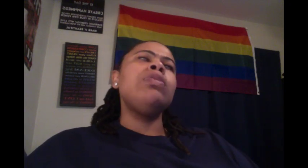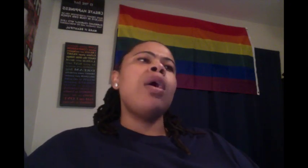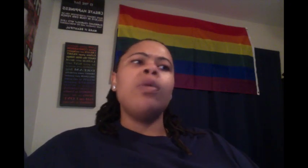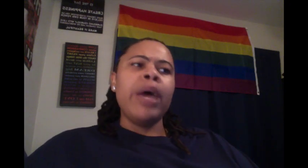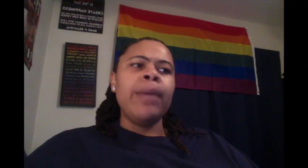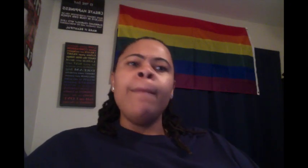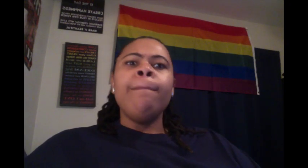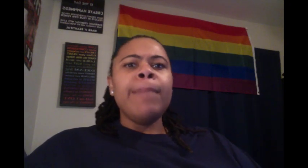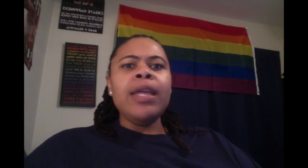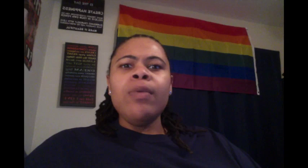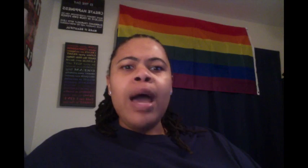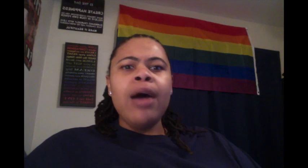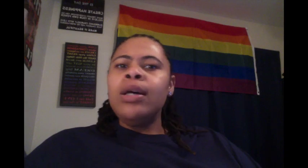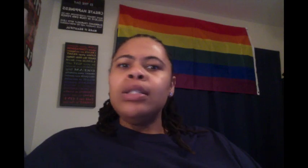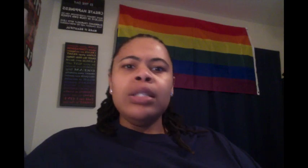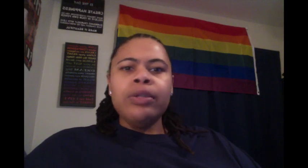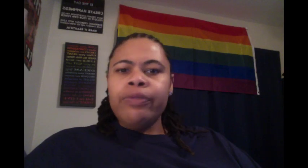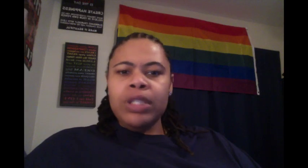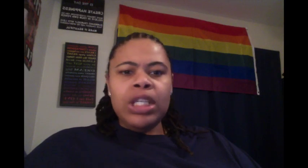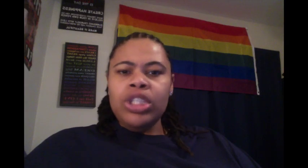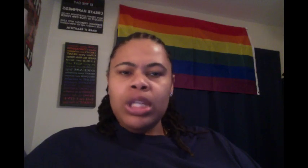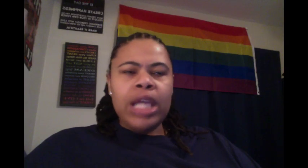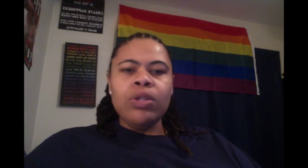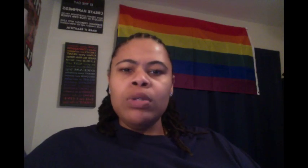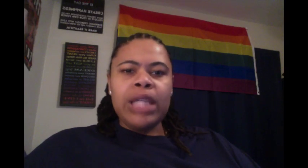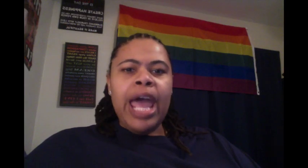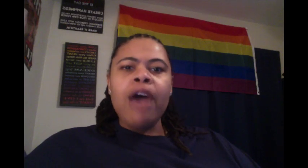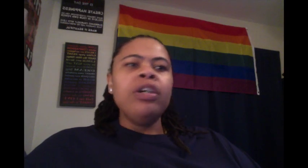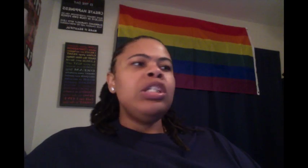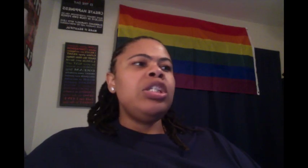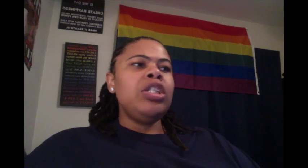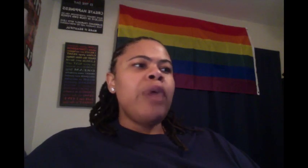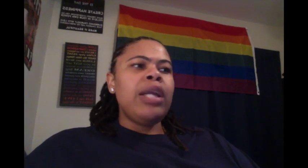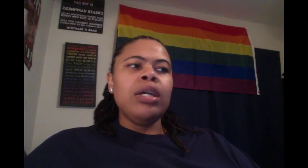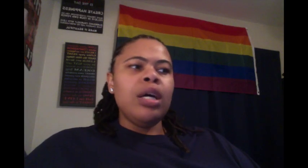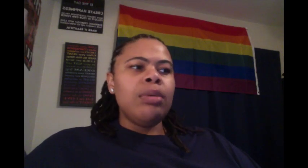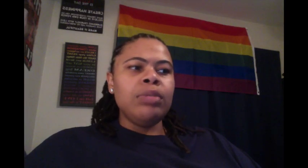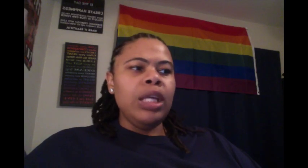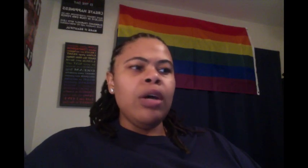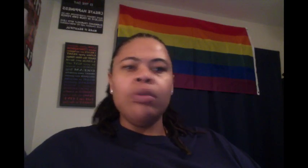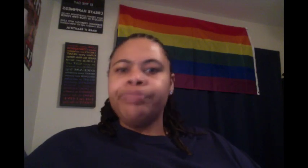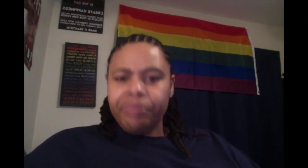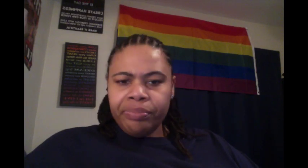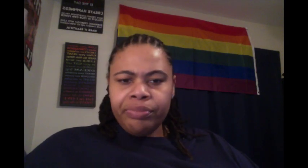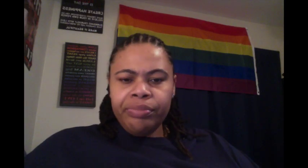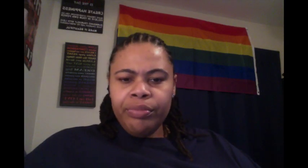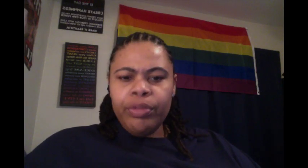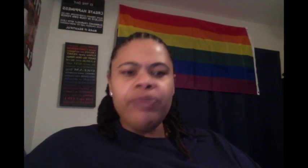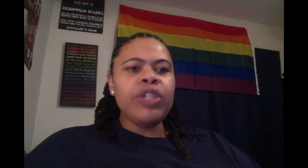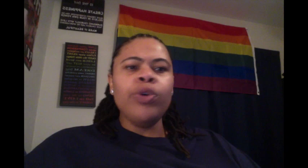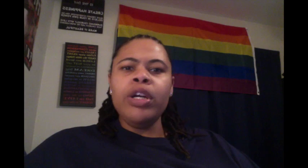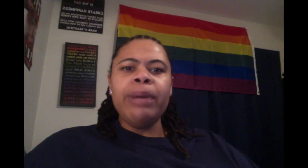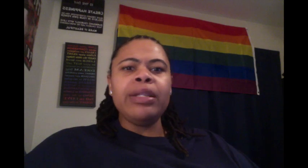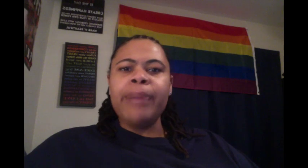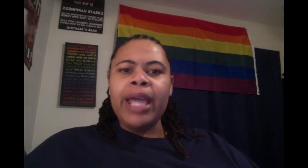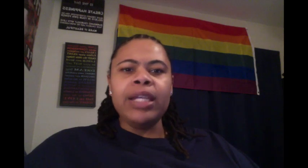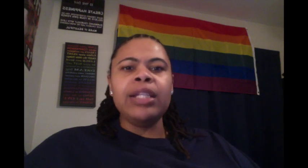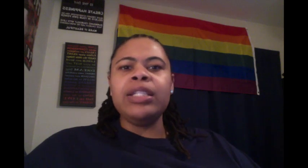walk away. Meanwhile, the physician that's on staff, she trying to tell Victoria about the painkillers that